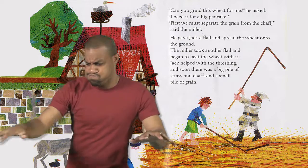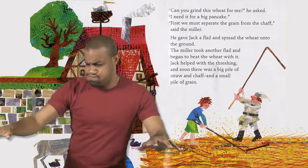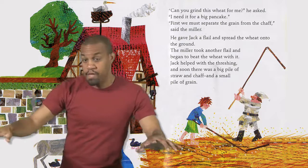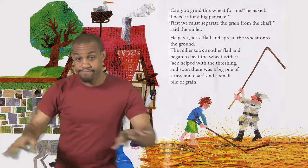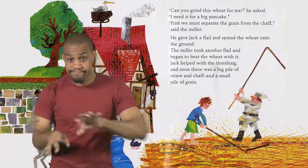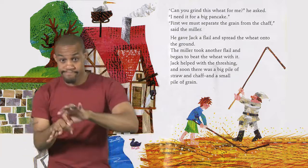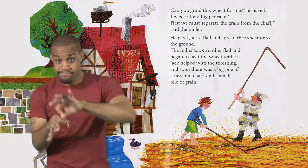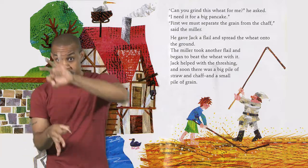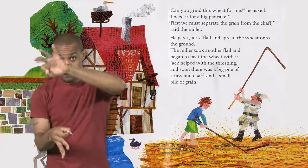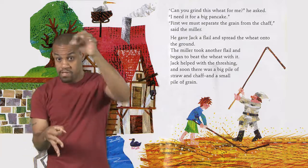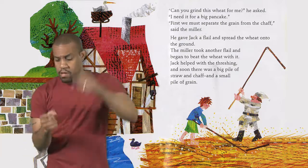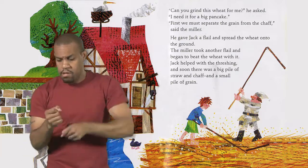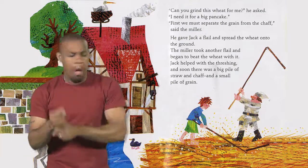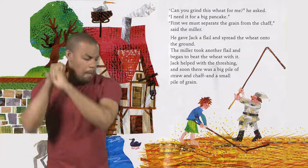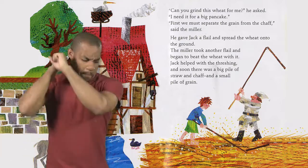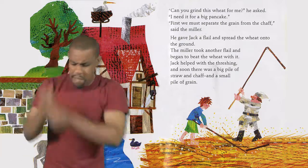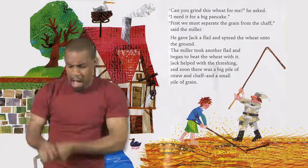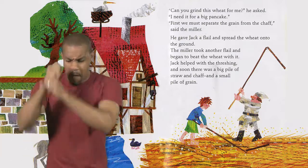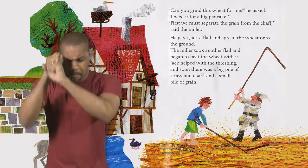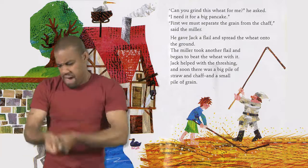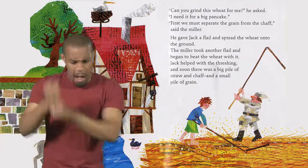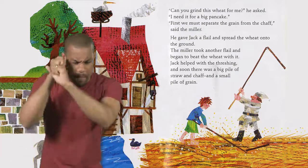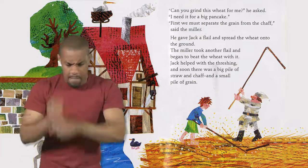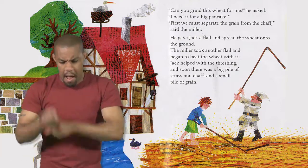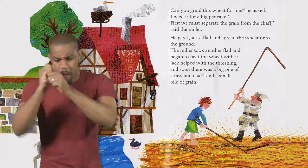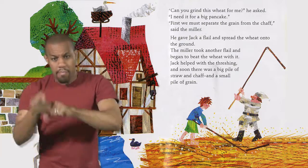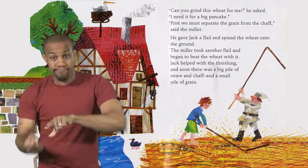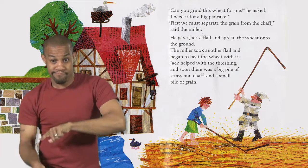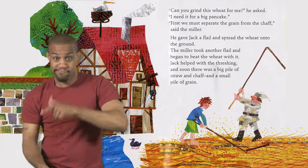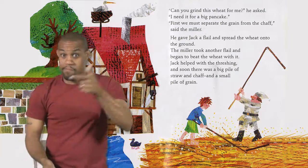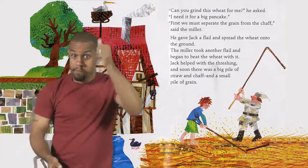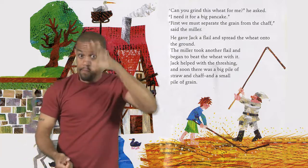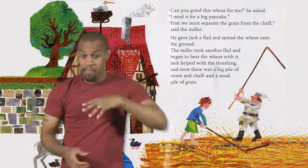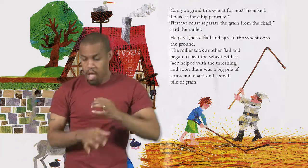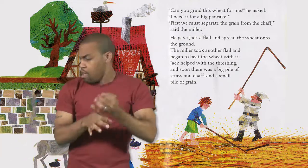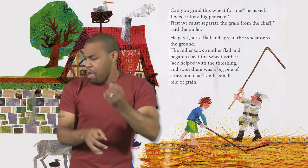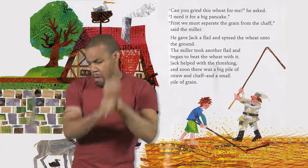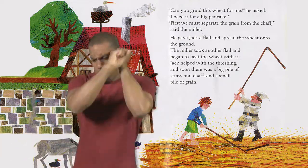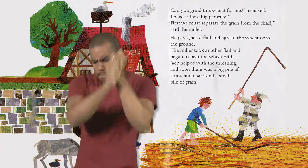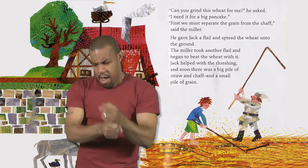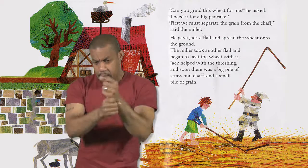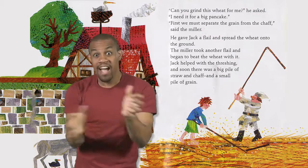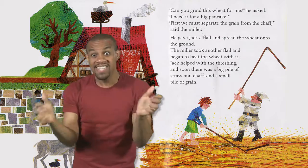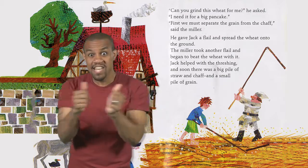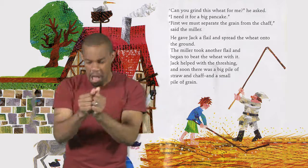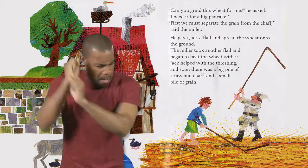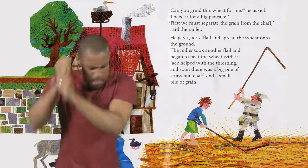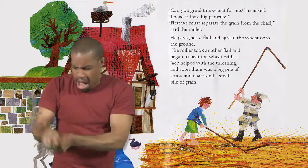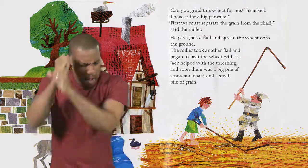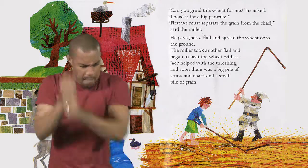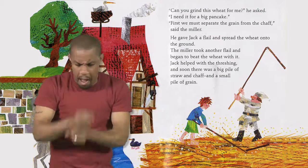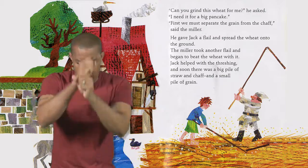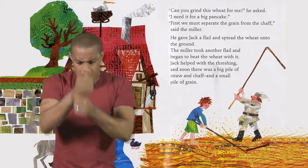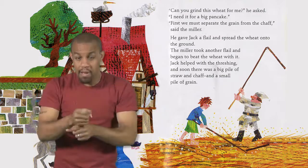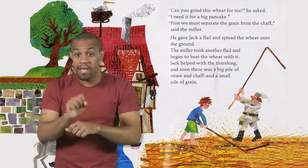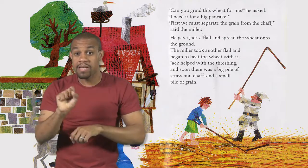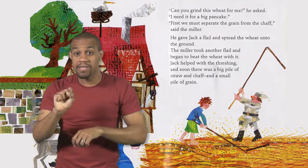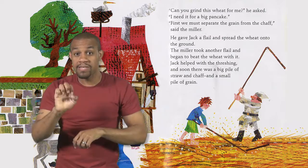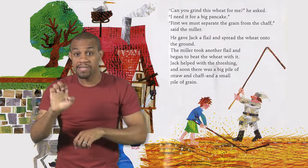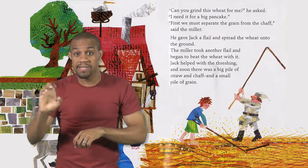onto the ground The miller took another flail and began to beat the wheat with it Jack helped with